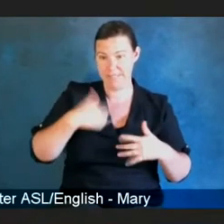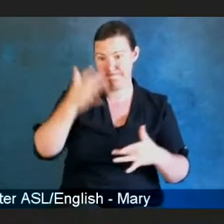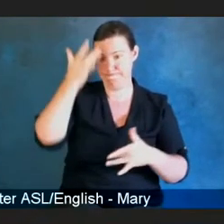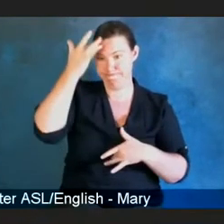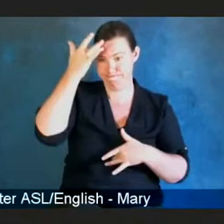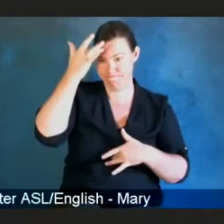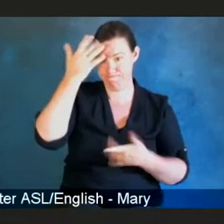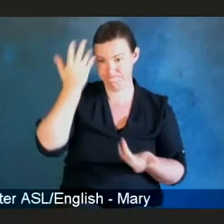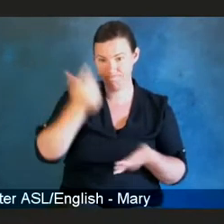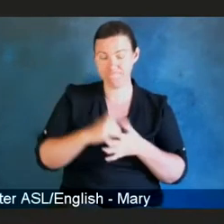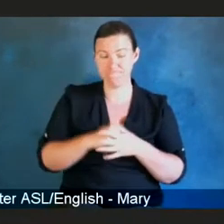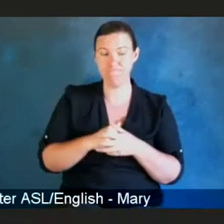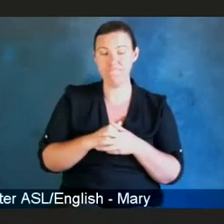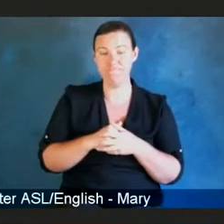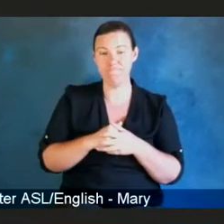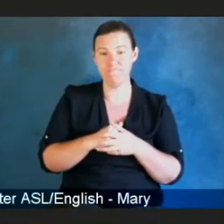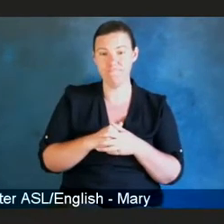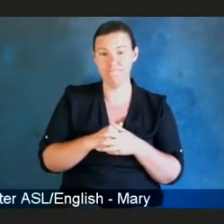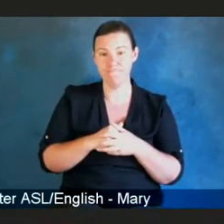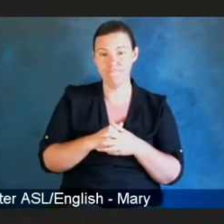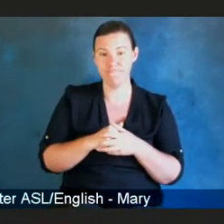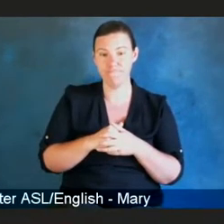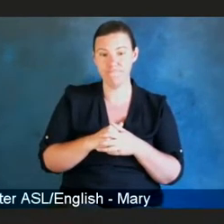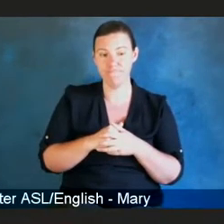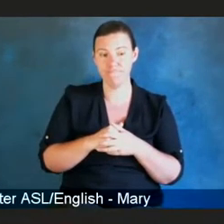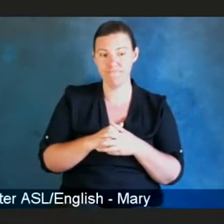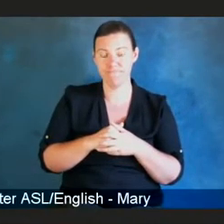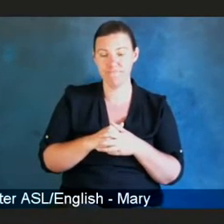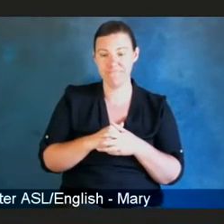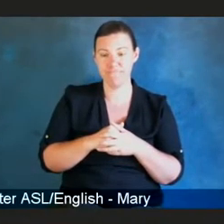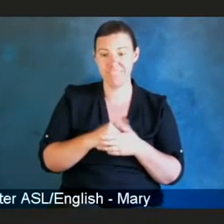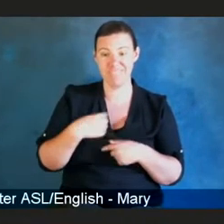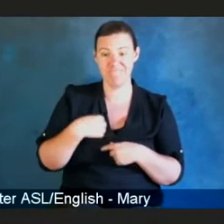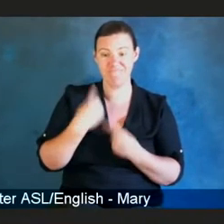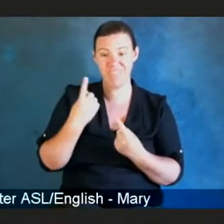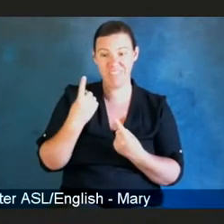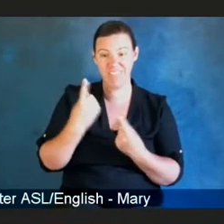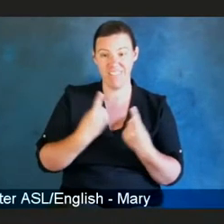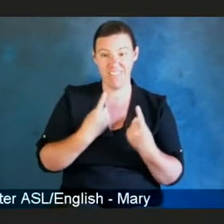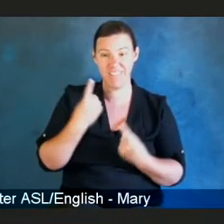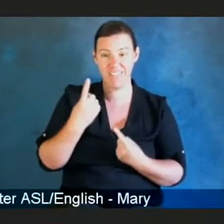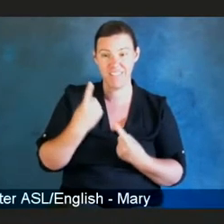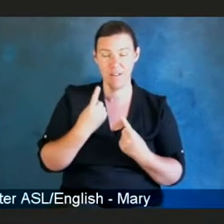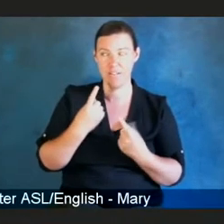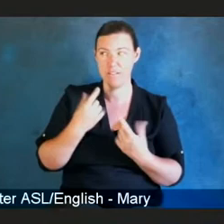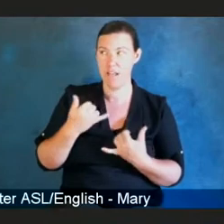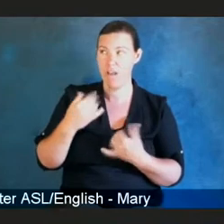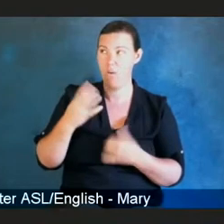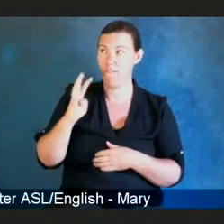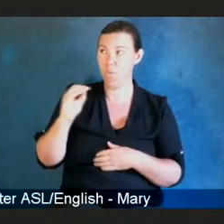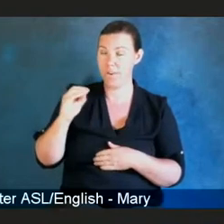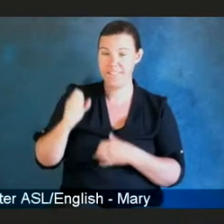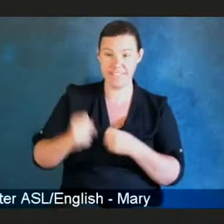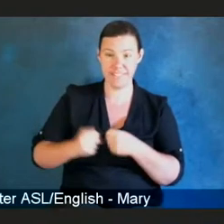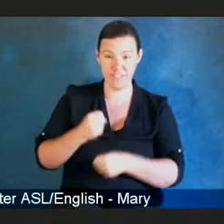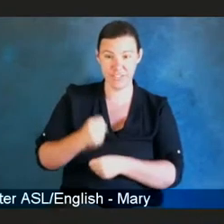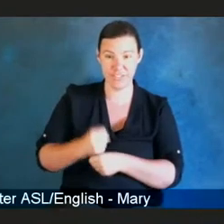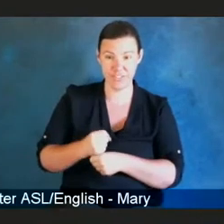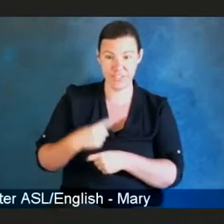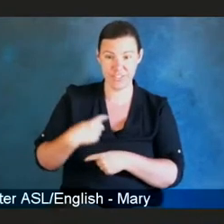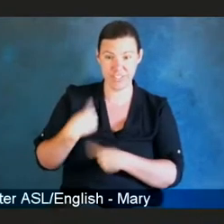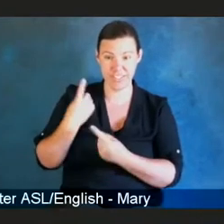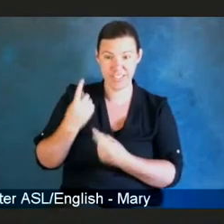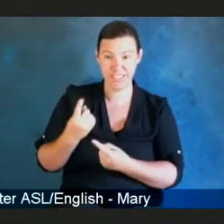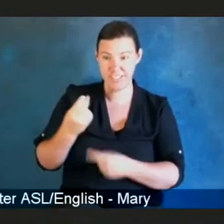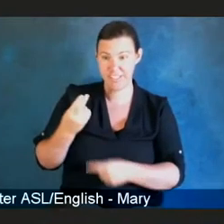And it's been thinking a lot about this being the 40th anniversary of HIV.